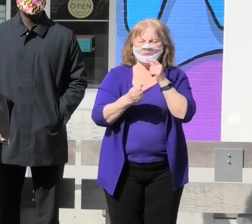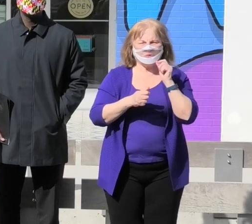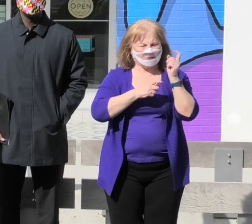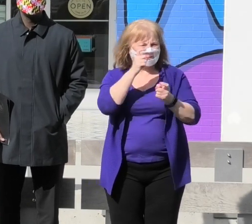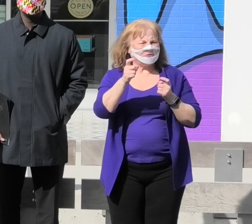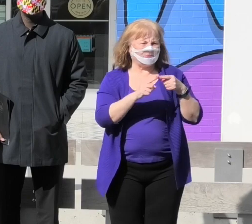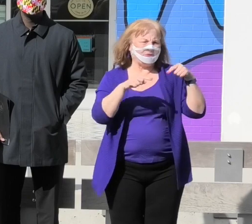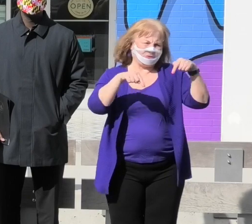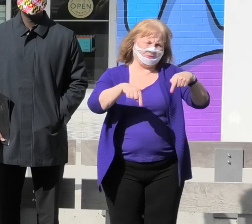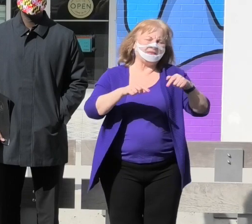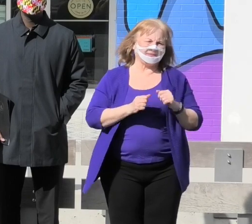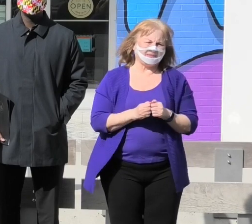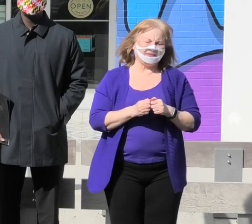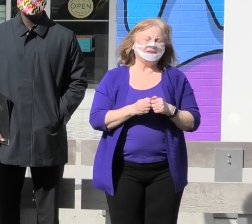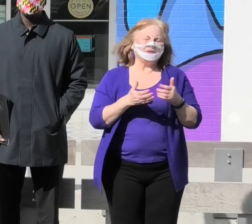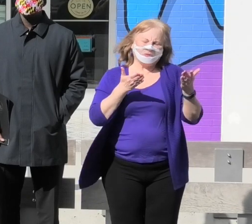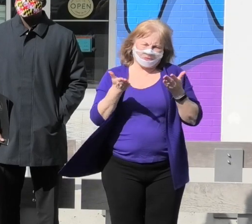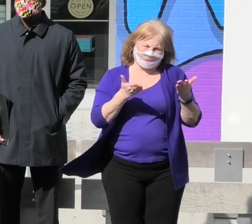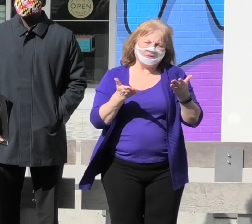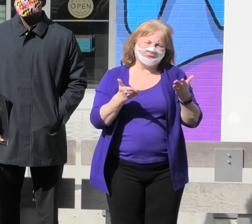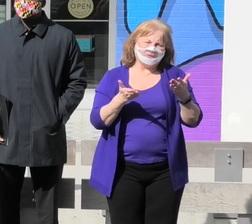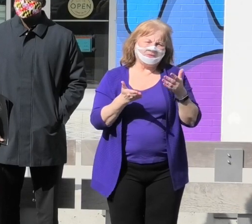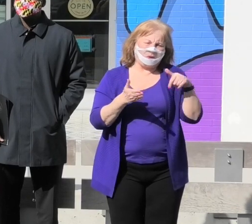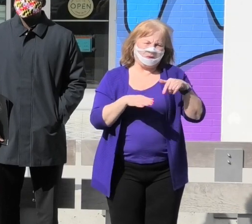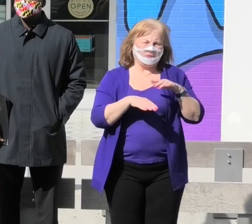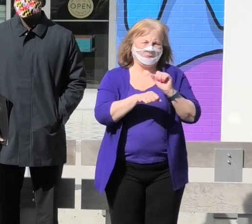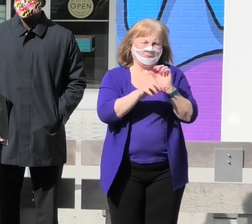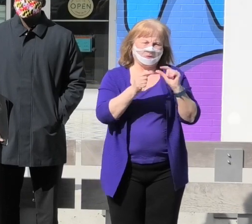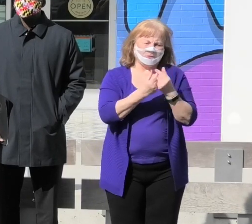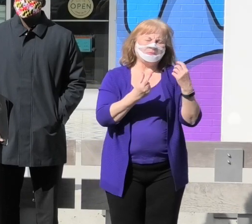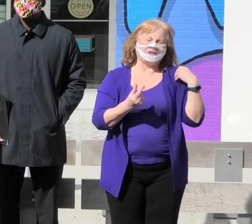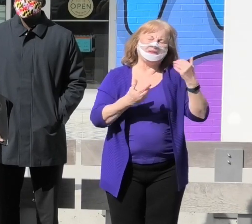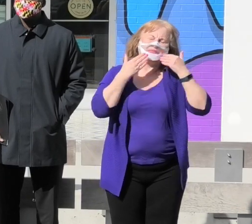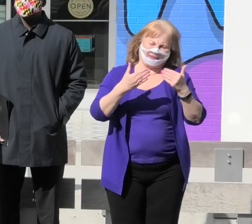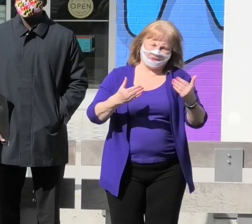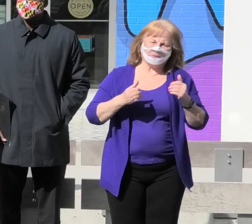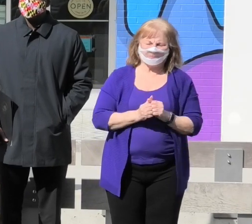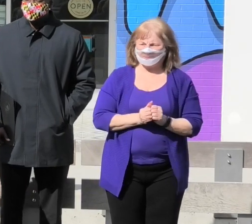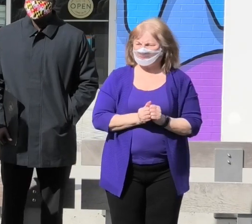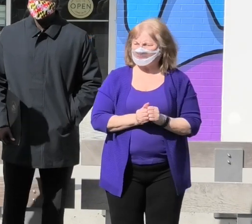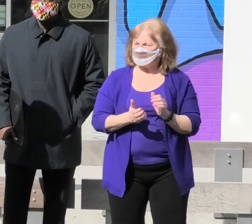contributed to this to serve as work group chair. Thank you.